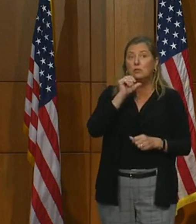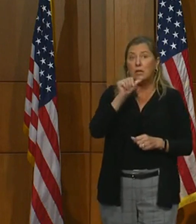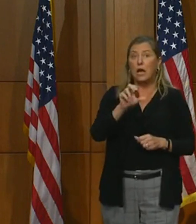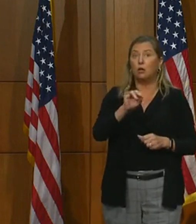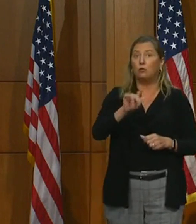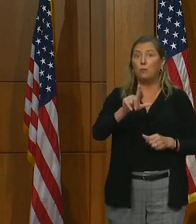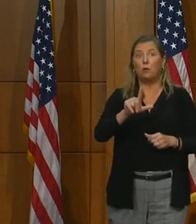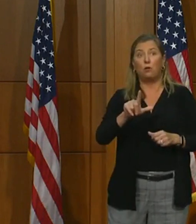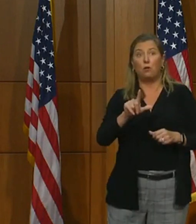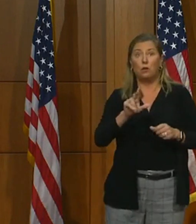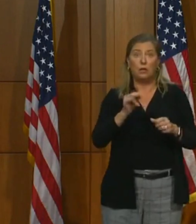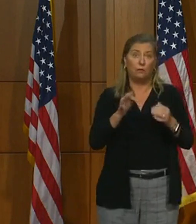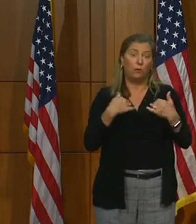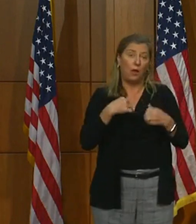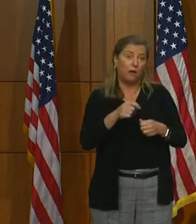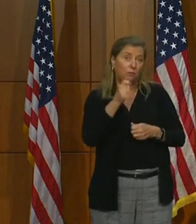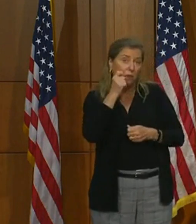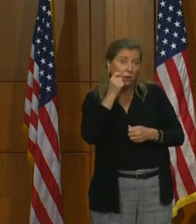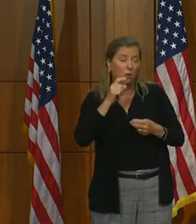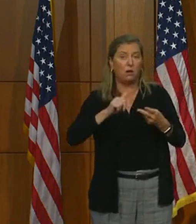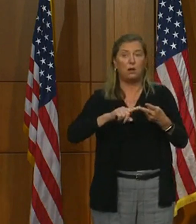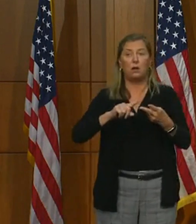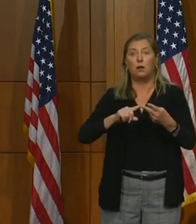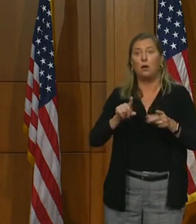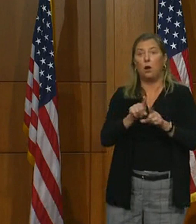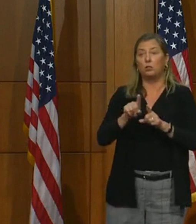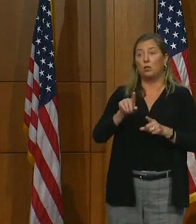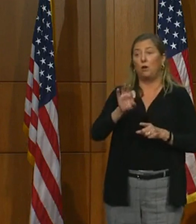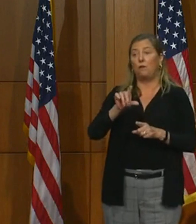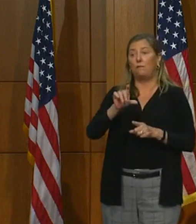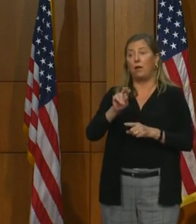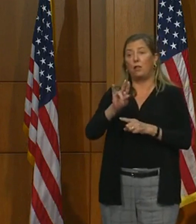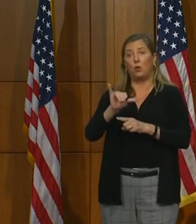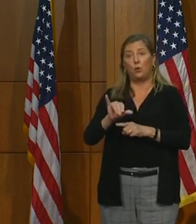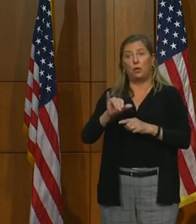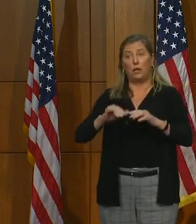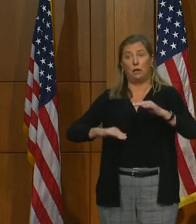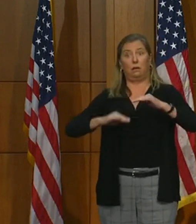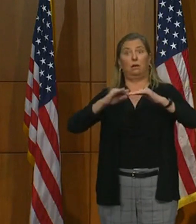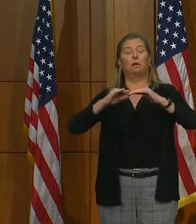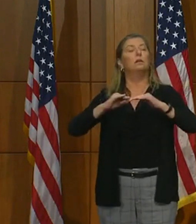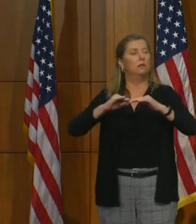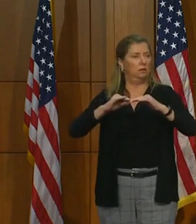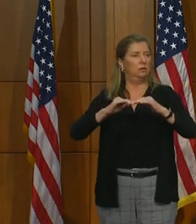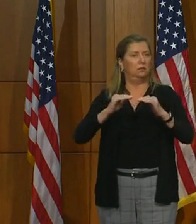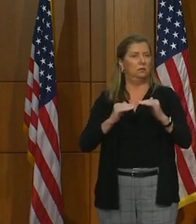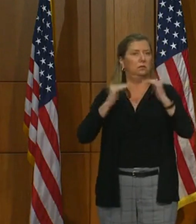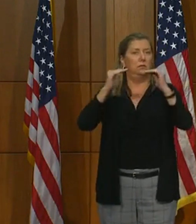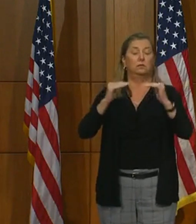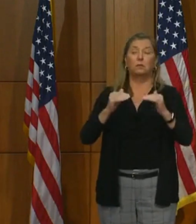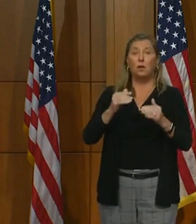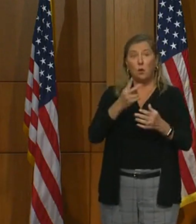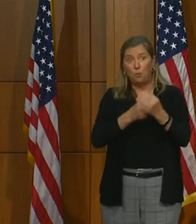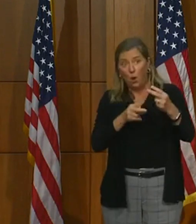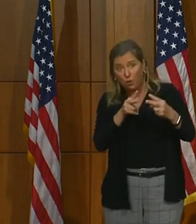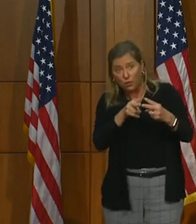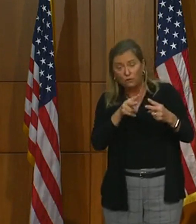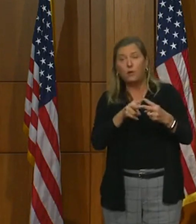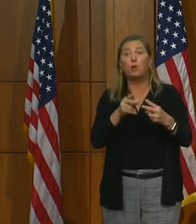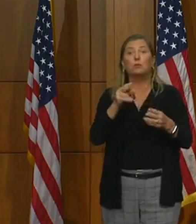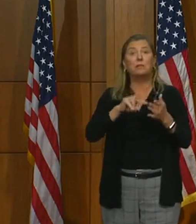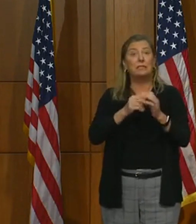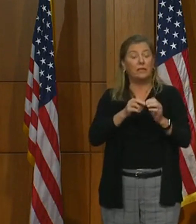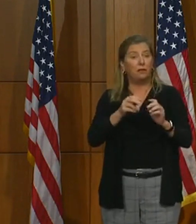raise the felony threshold, both of which will reduce the chances that a person gets a criminal record for a relatively minor